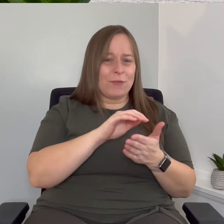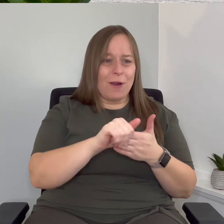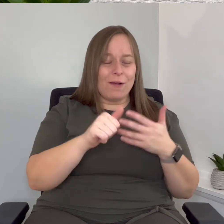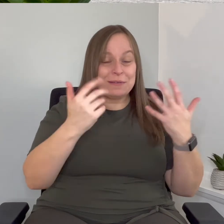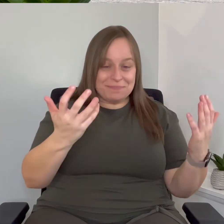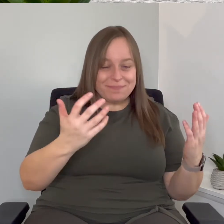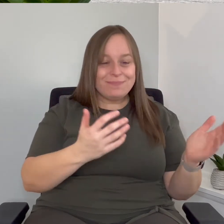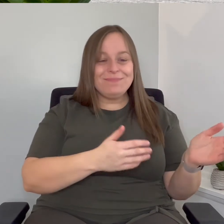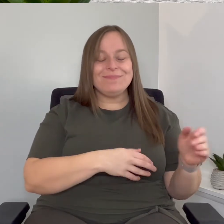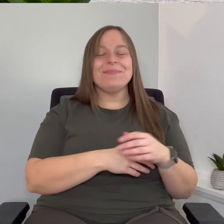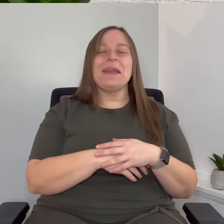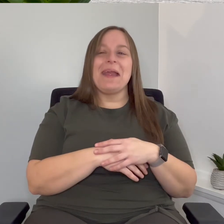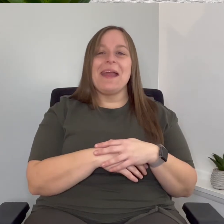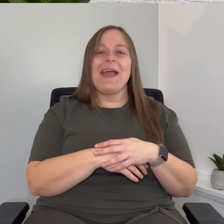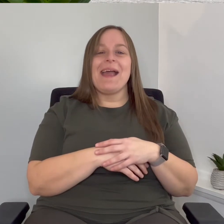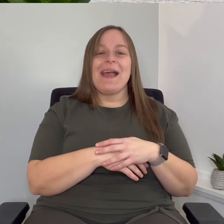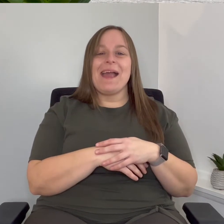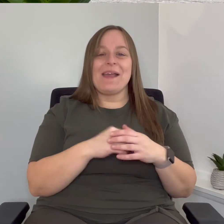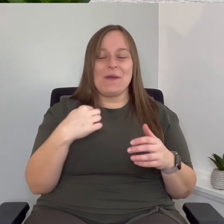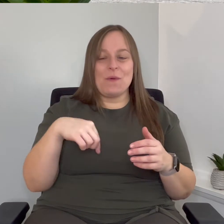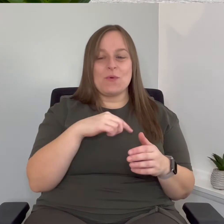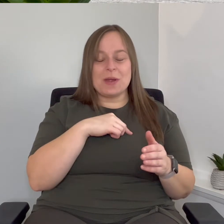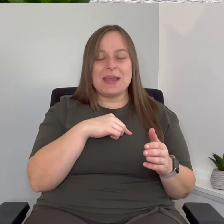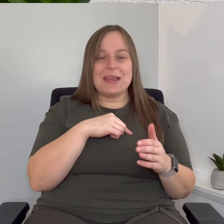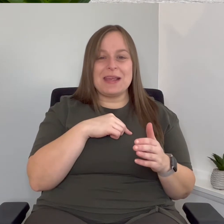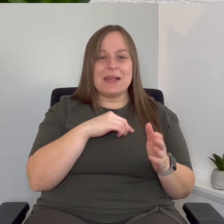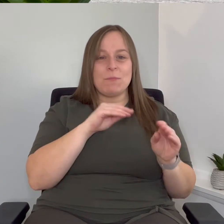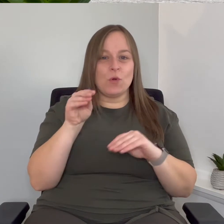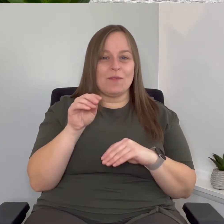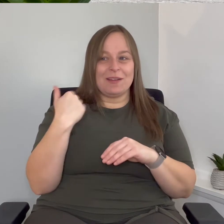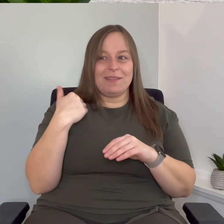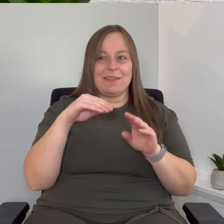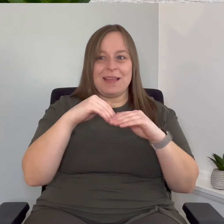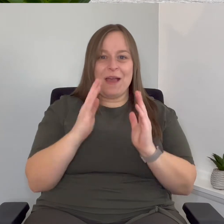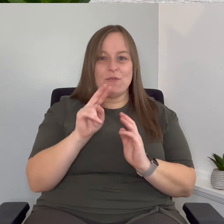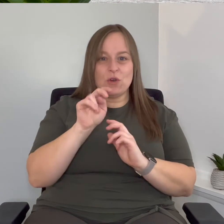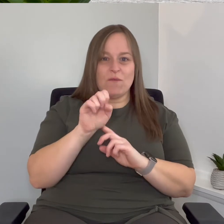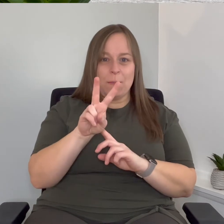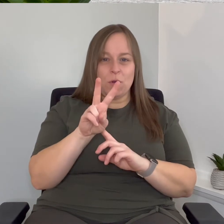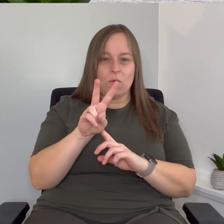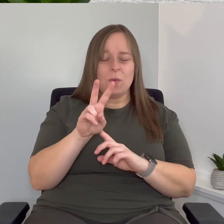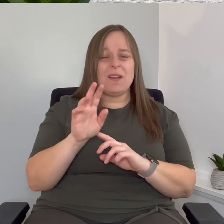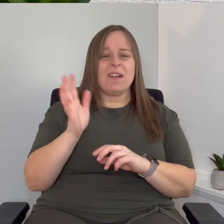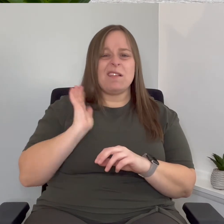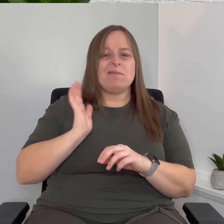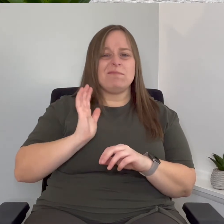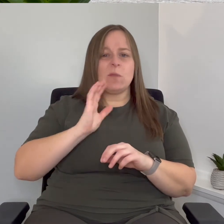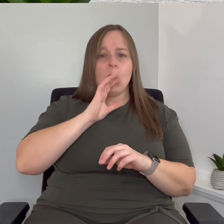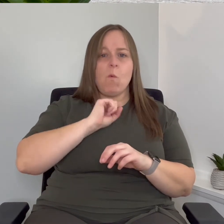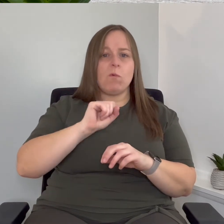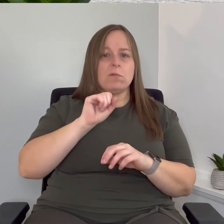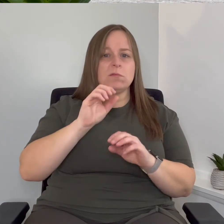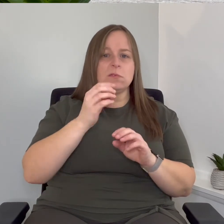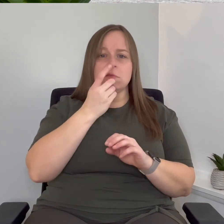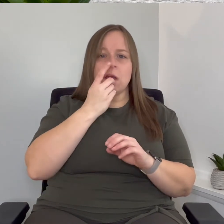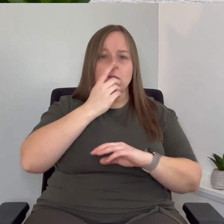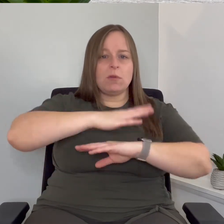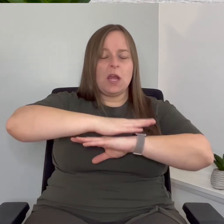refrigerator purchase but we moved into this house in November and we threw away our old dining set that my husband had from back when he was in